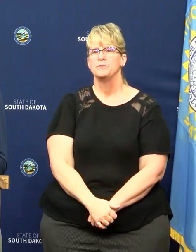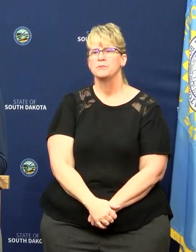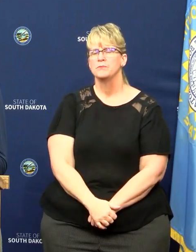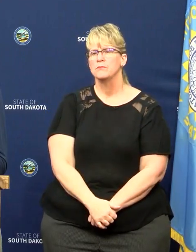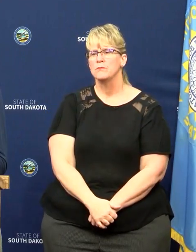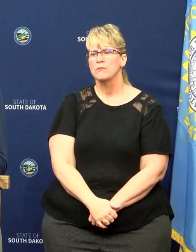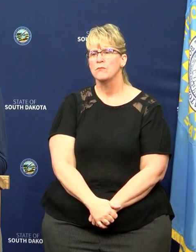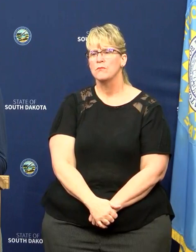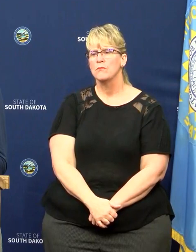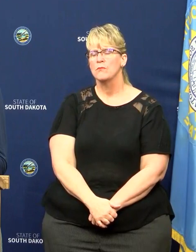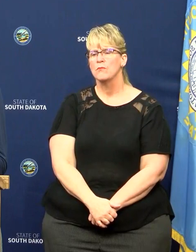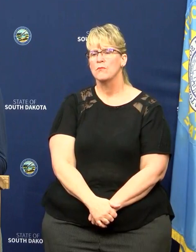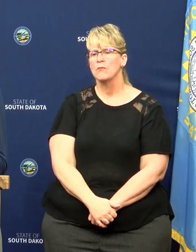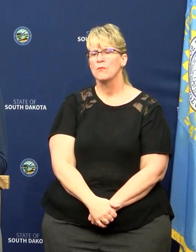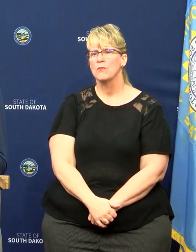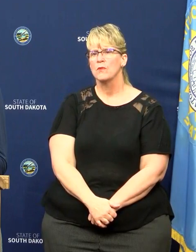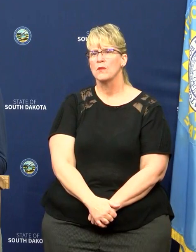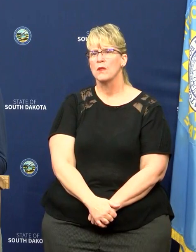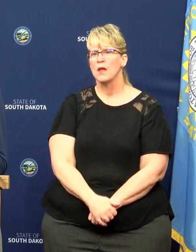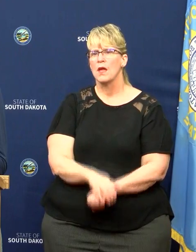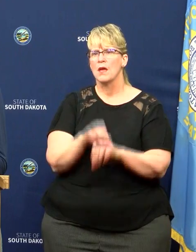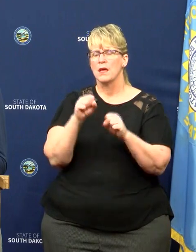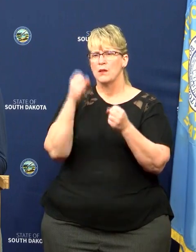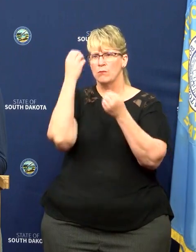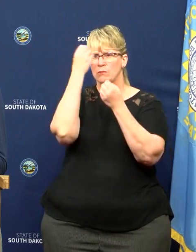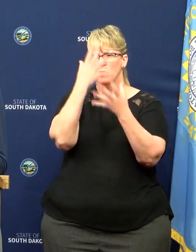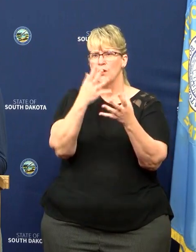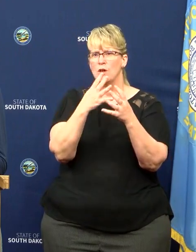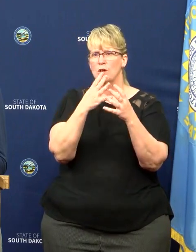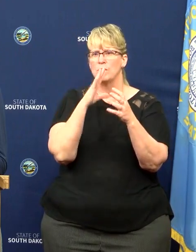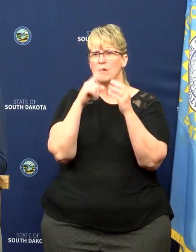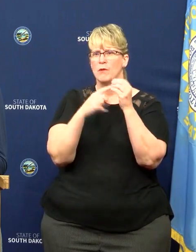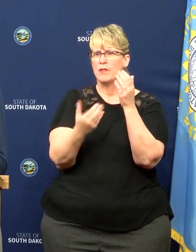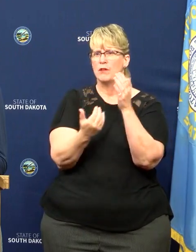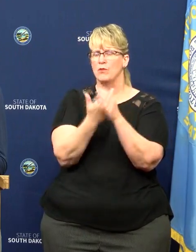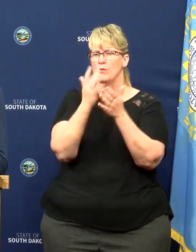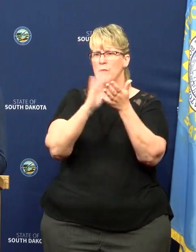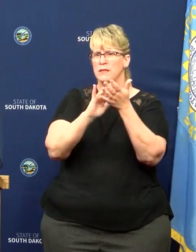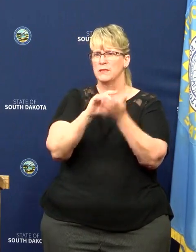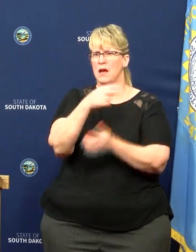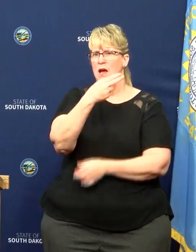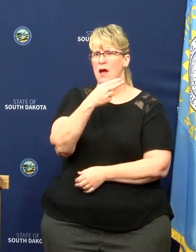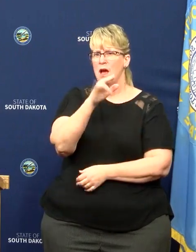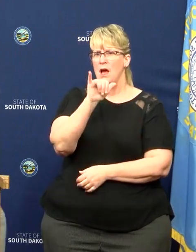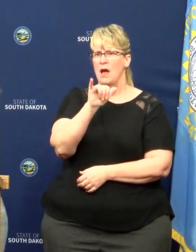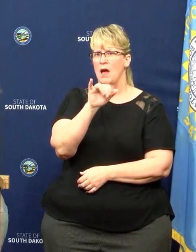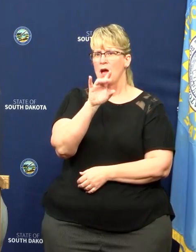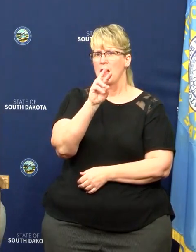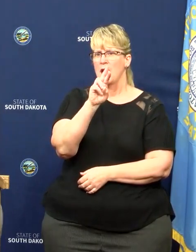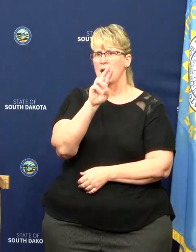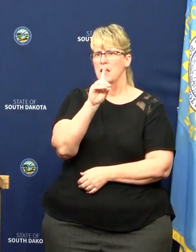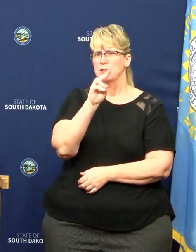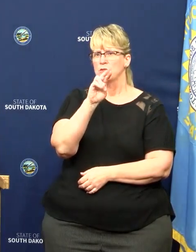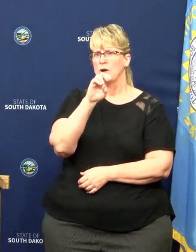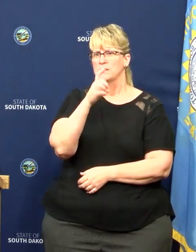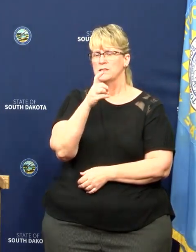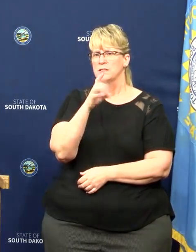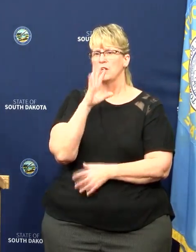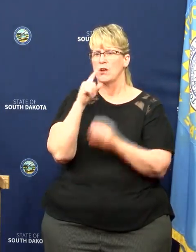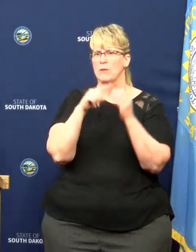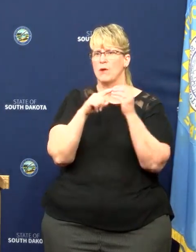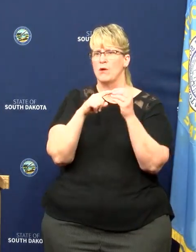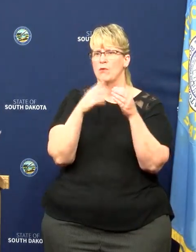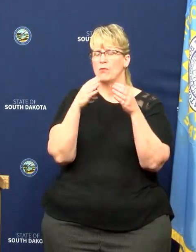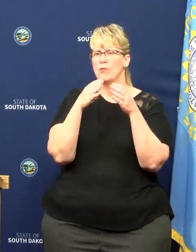I'm wondering if we can have an update on the statewide hydractic blood point trial and if we can have a response on the World Health